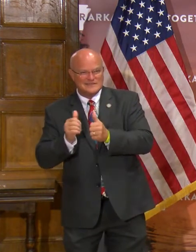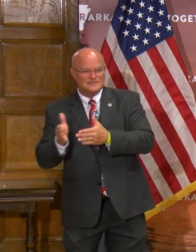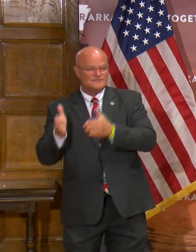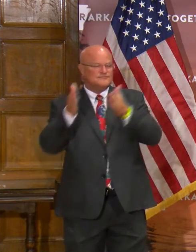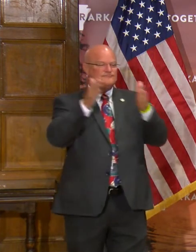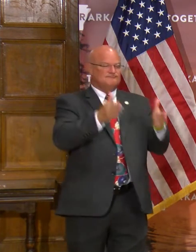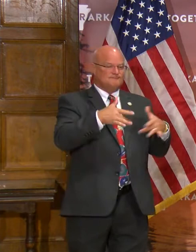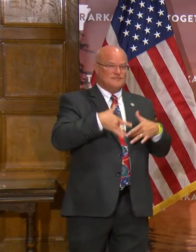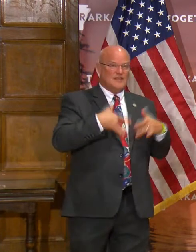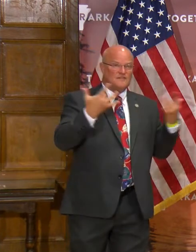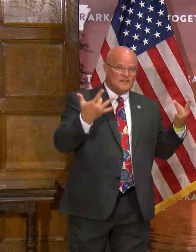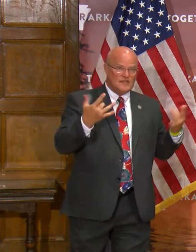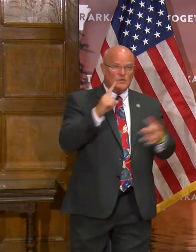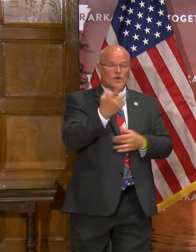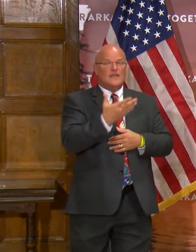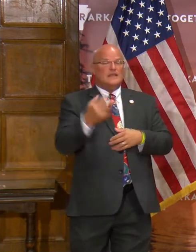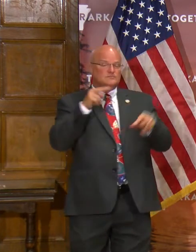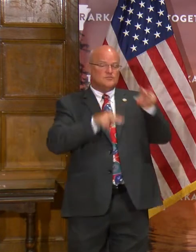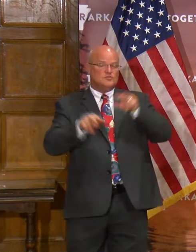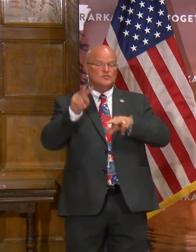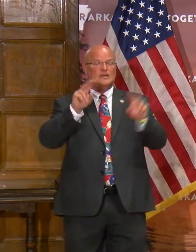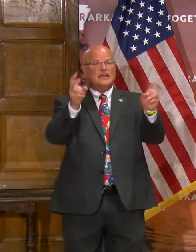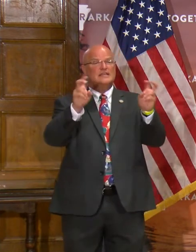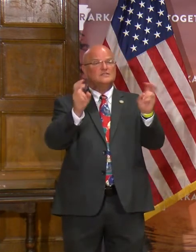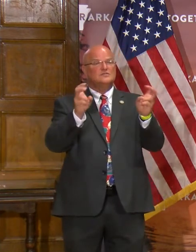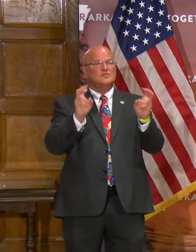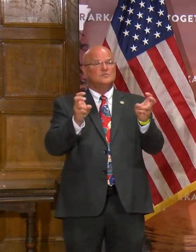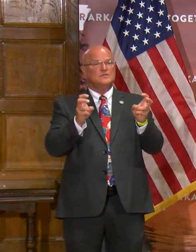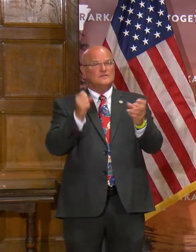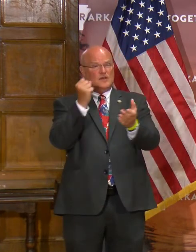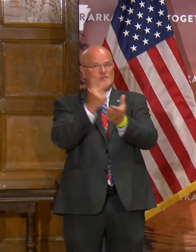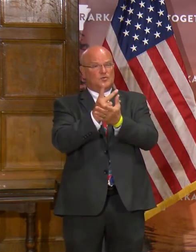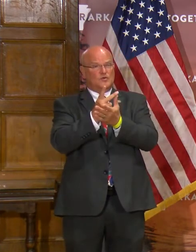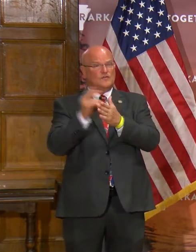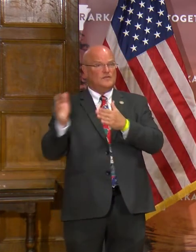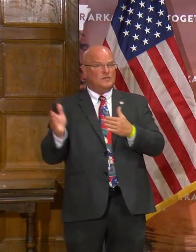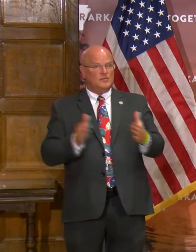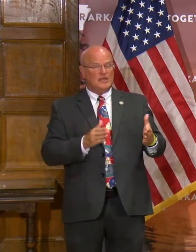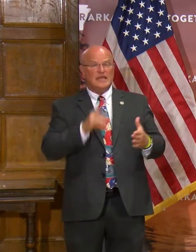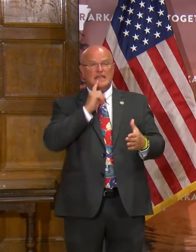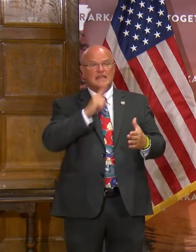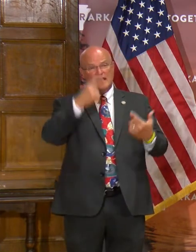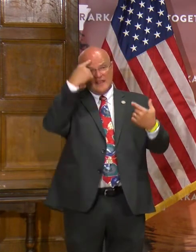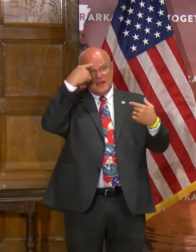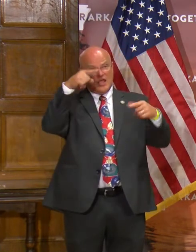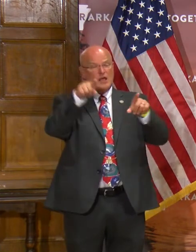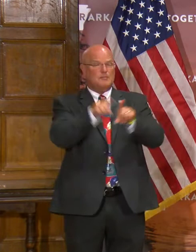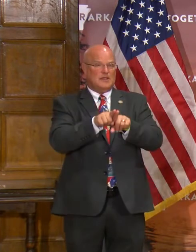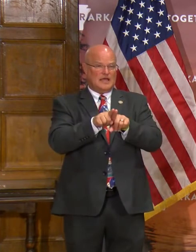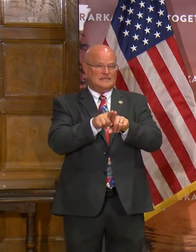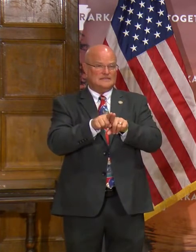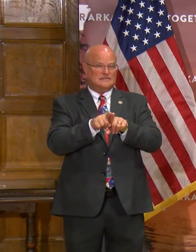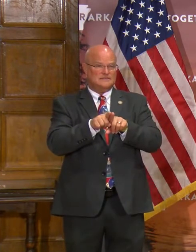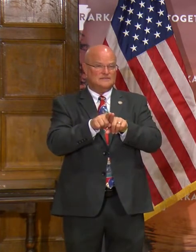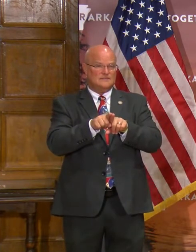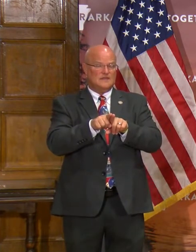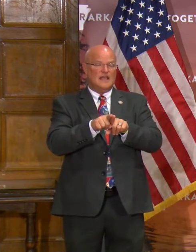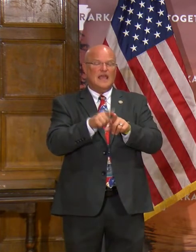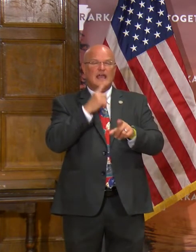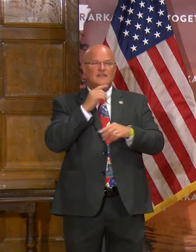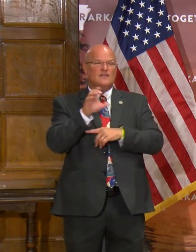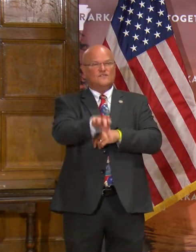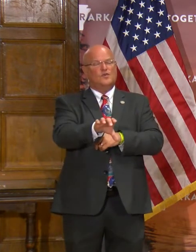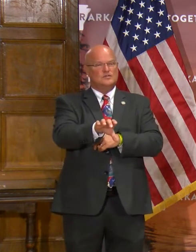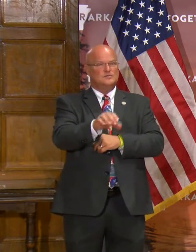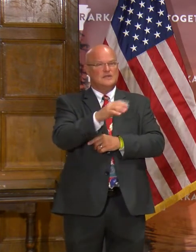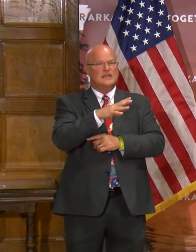event, one of the things that we look at in terms of approval of the plan is their compliance and their enforcement.